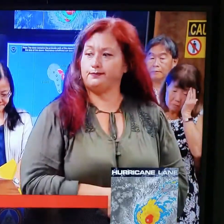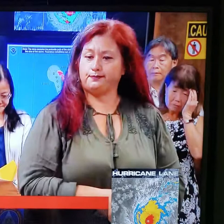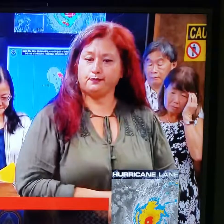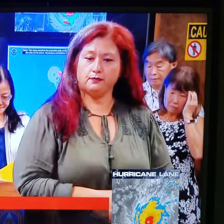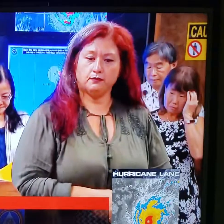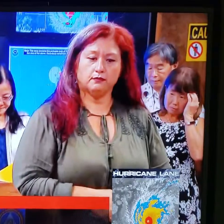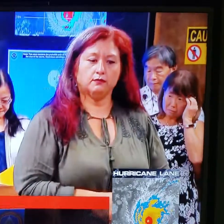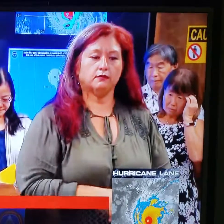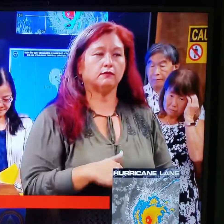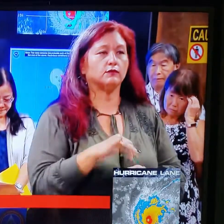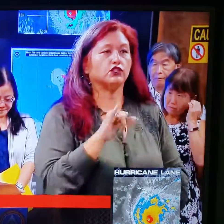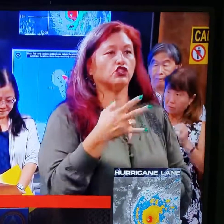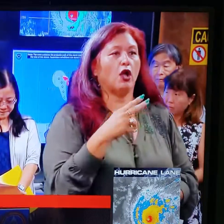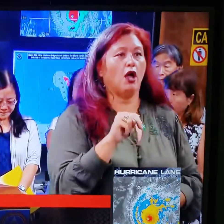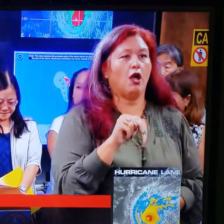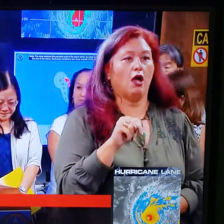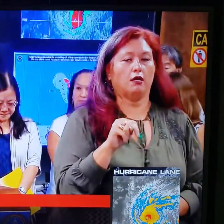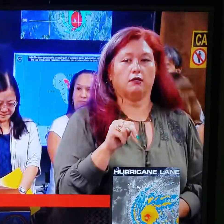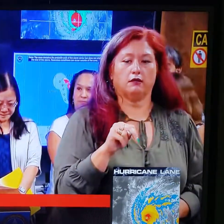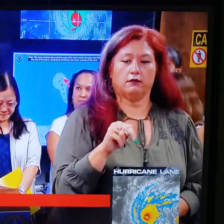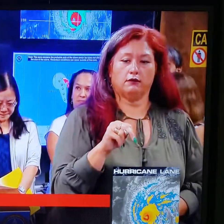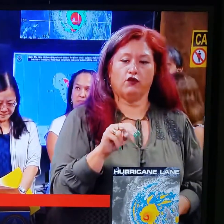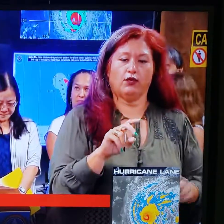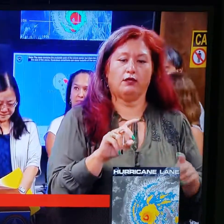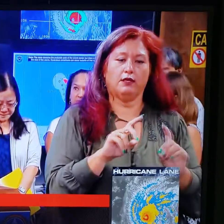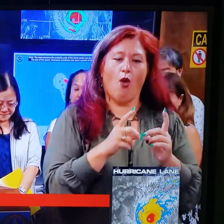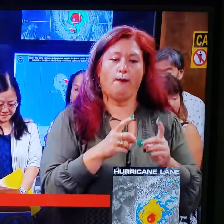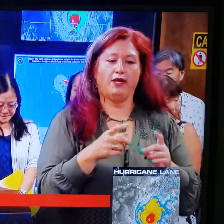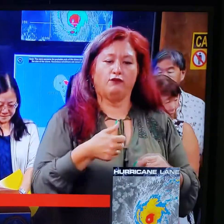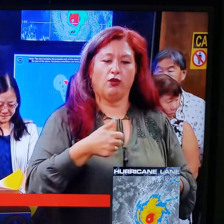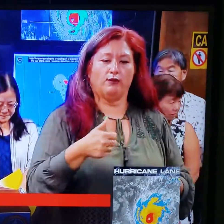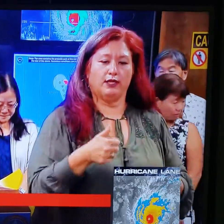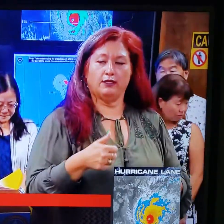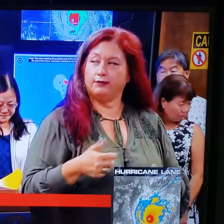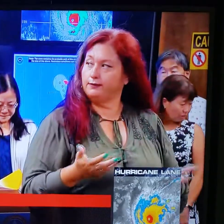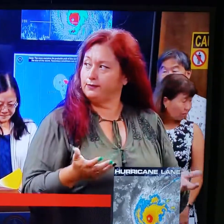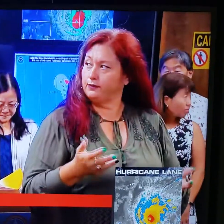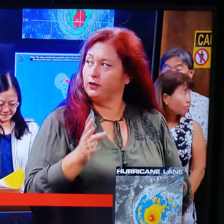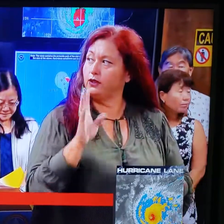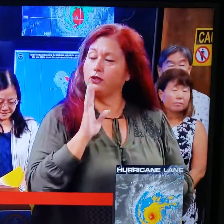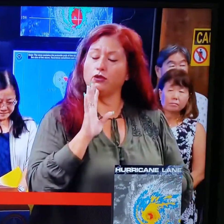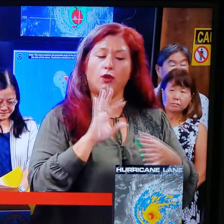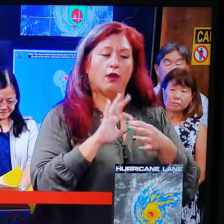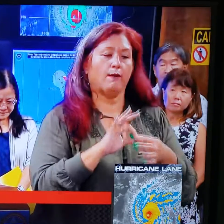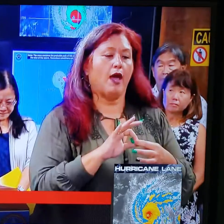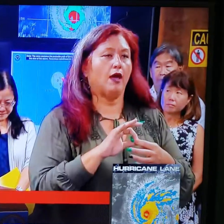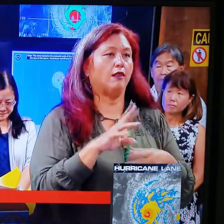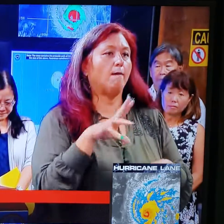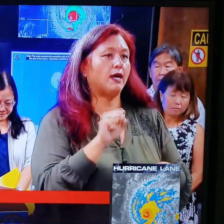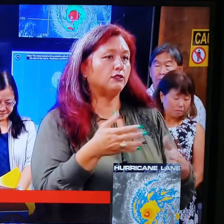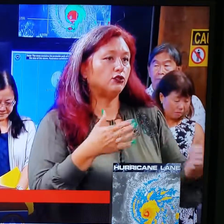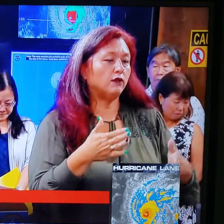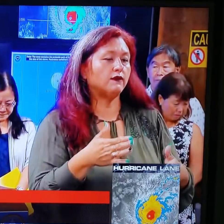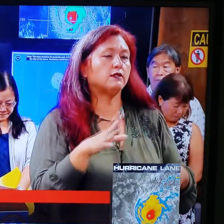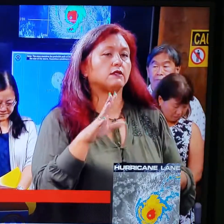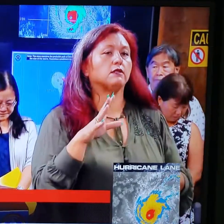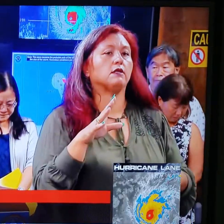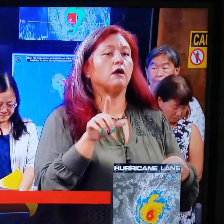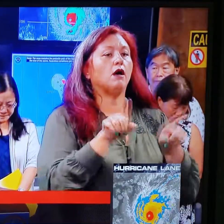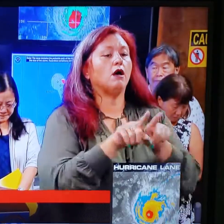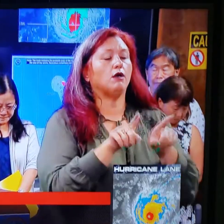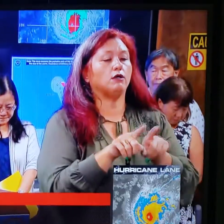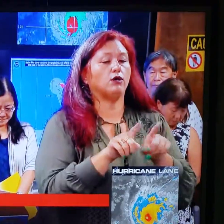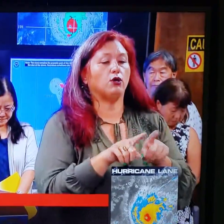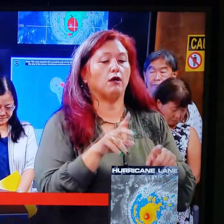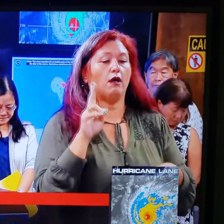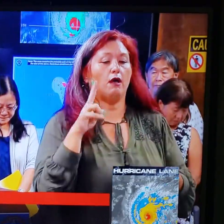Mark. I'd like John Noachie of the Department of Transportation Services Deputy Director to talk about our bus service we'll be providing, but